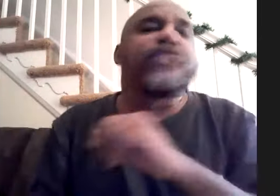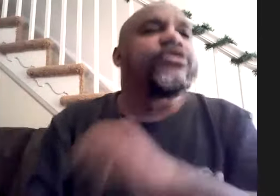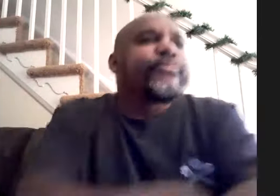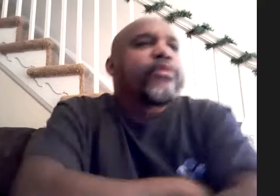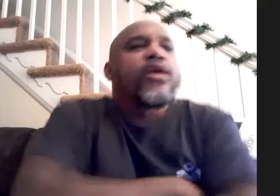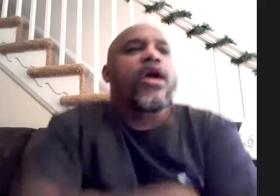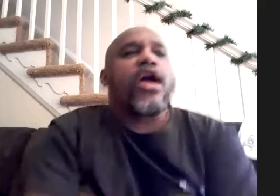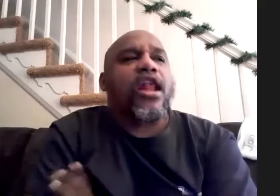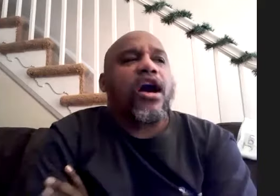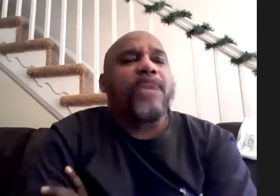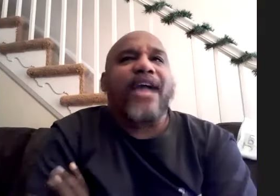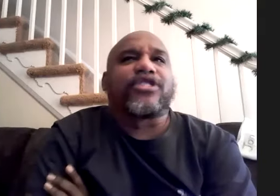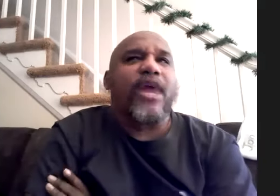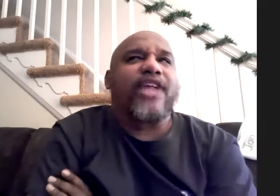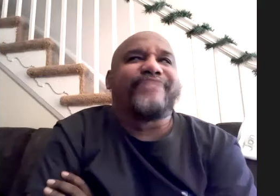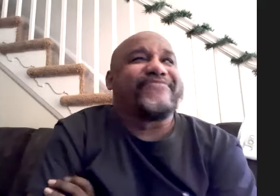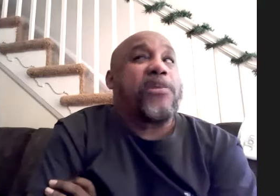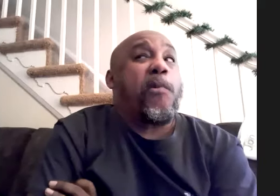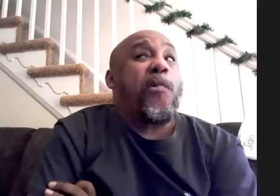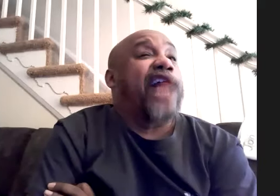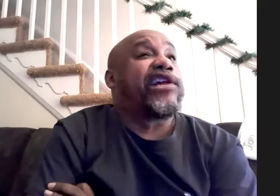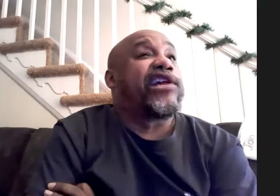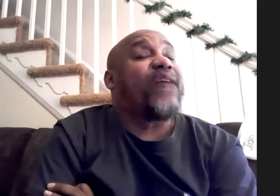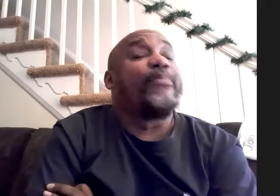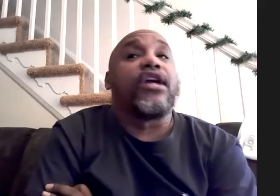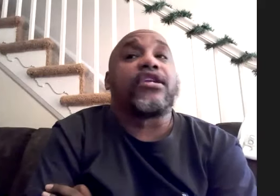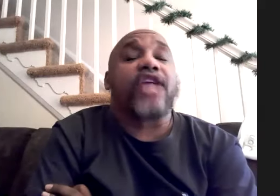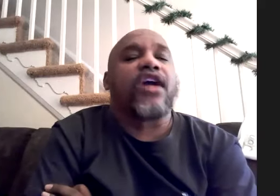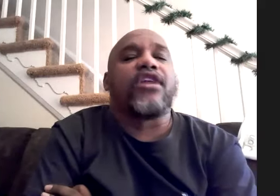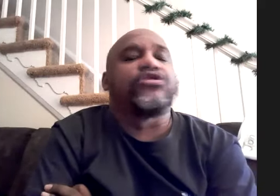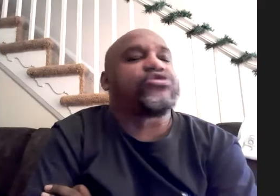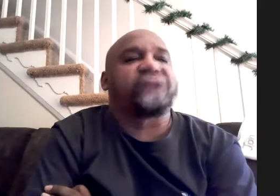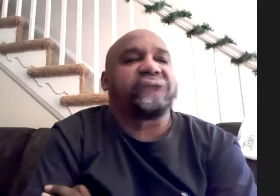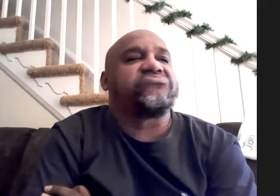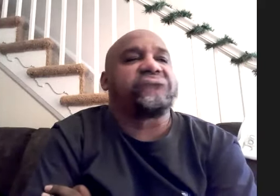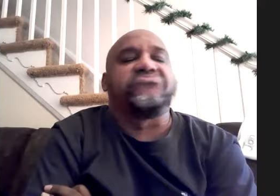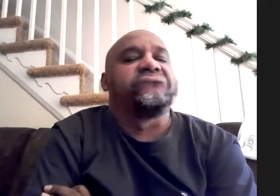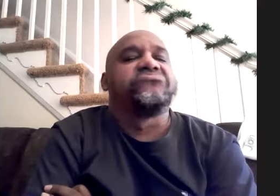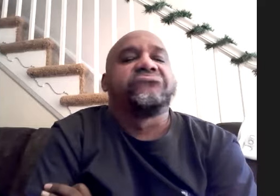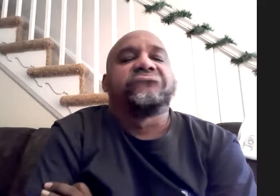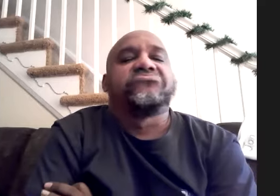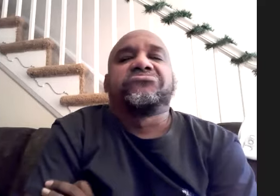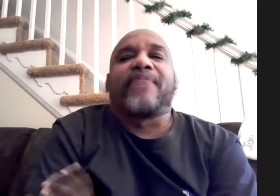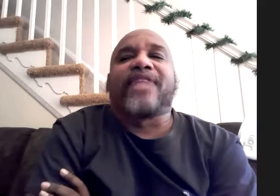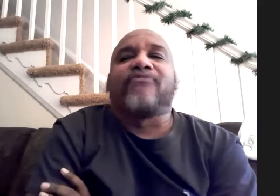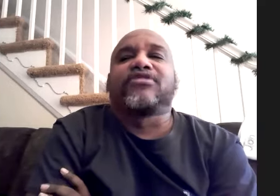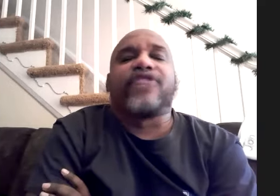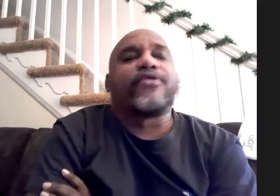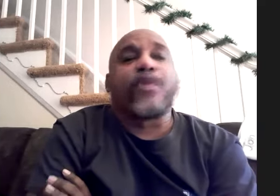and uh he passed away a while ago now but yeah it was yeah but that was yeah they were from